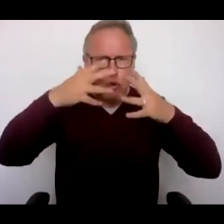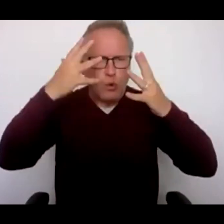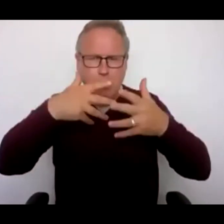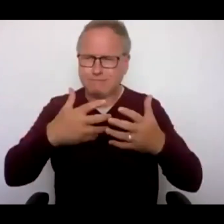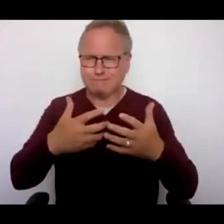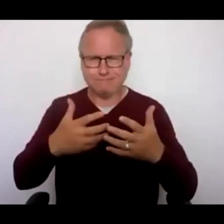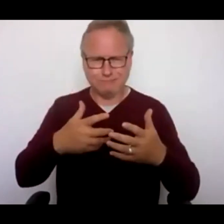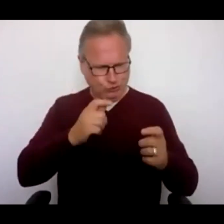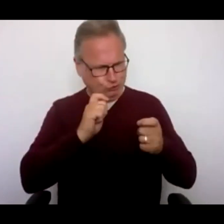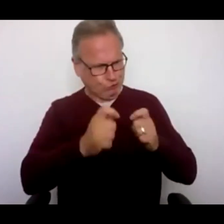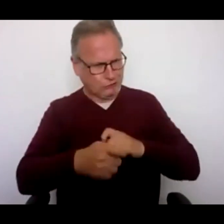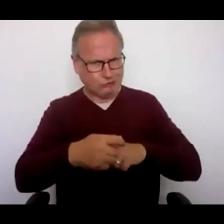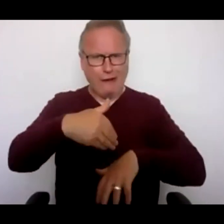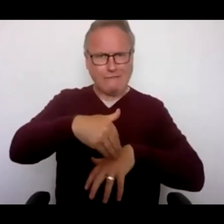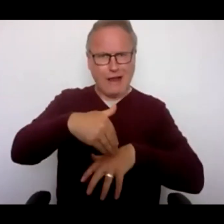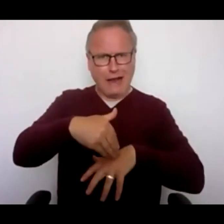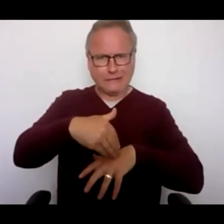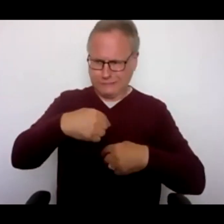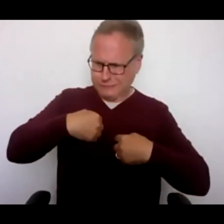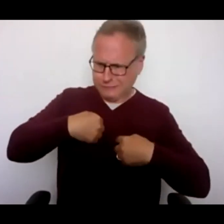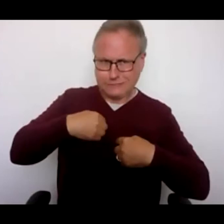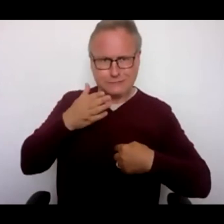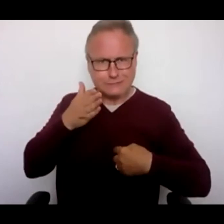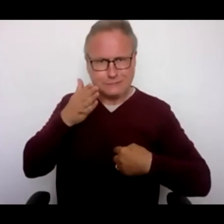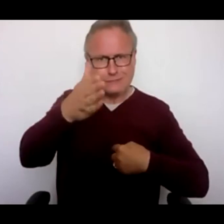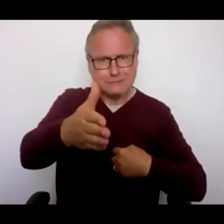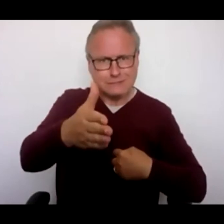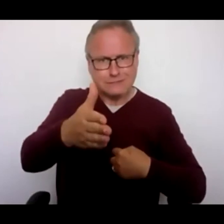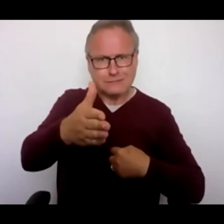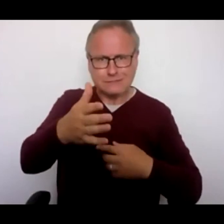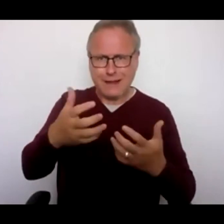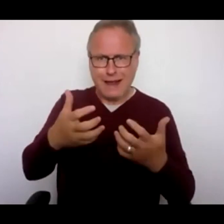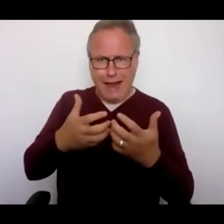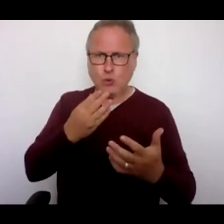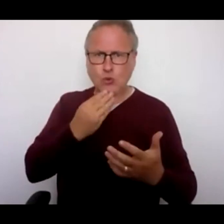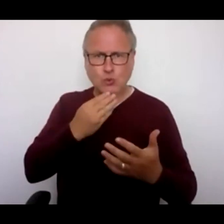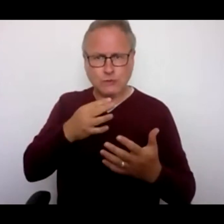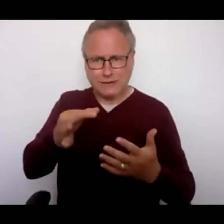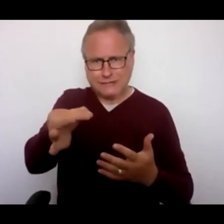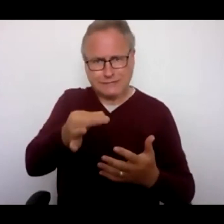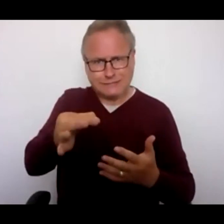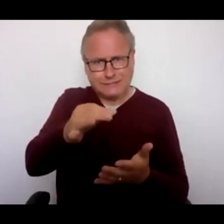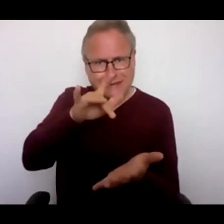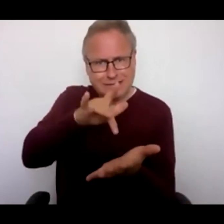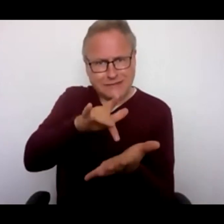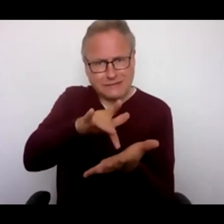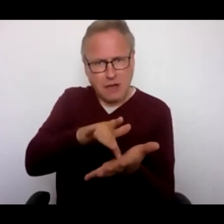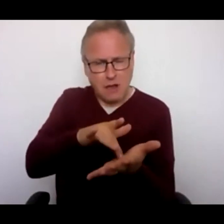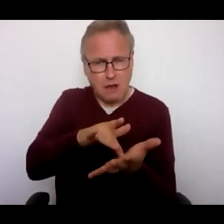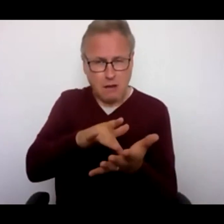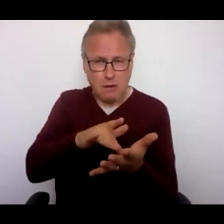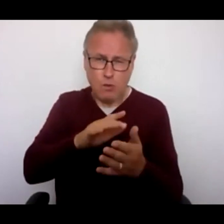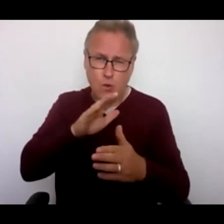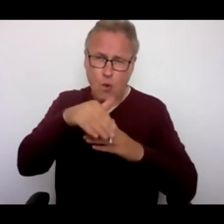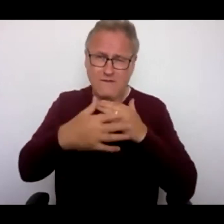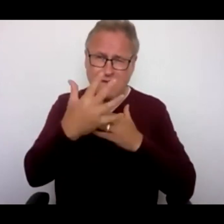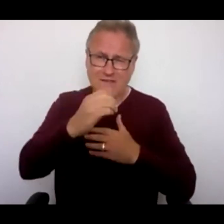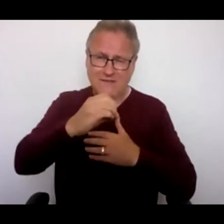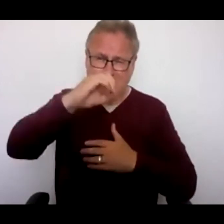changes would affect the way disabled people use the city centre. Over half of these people did not